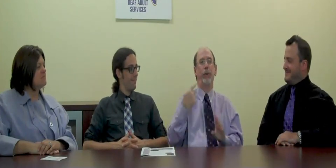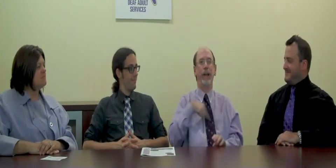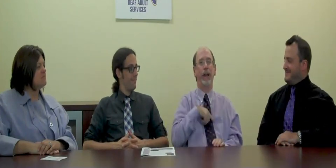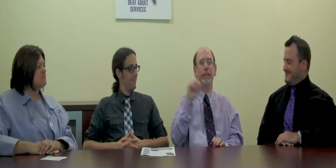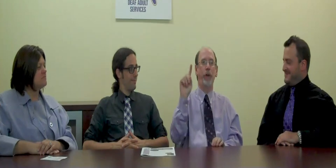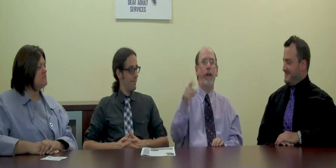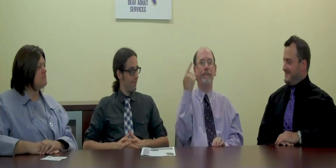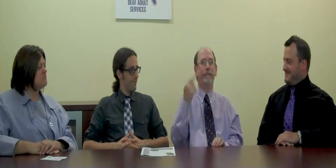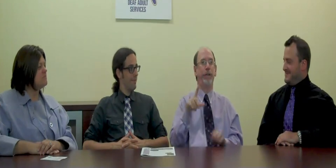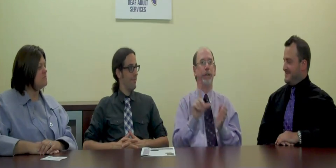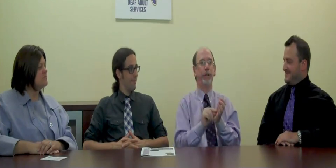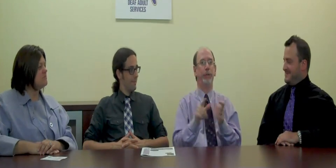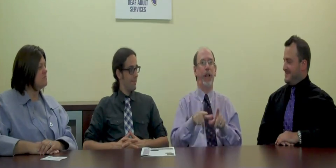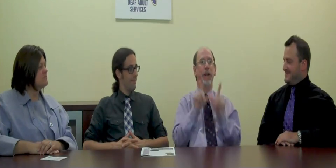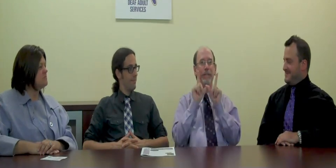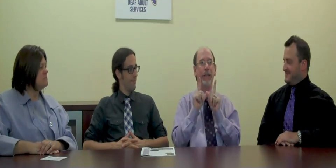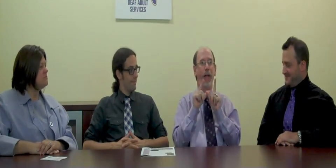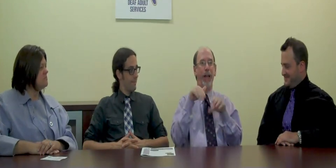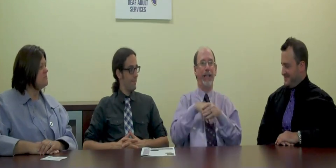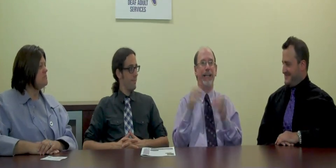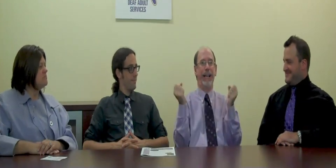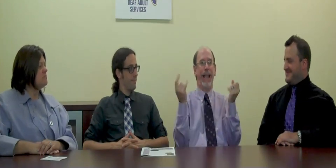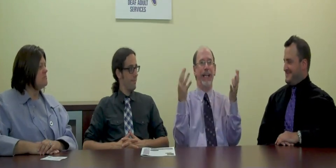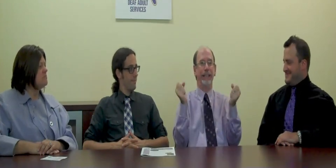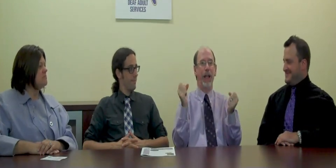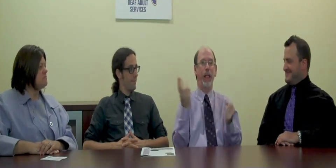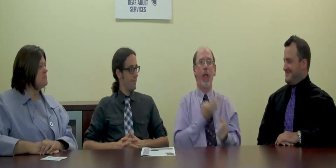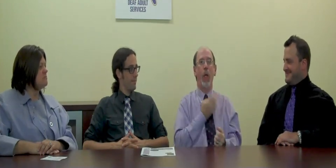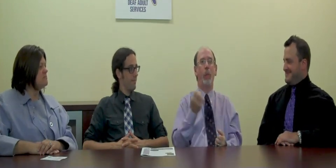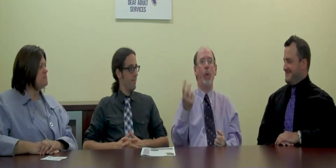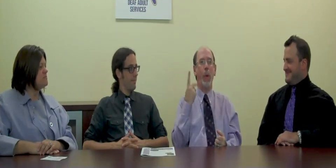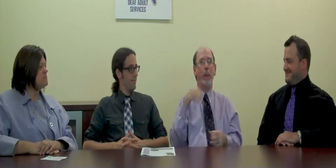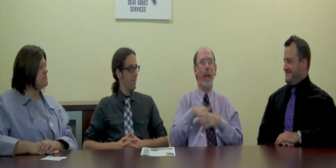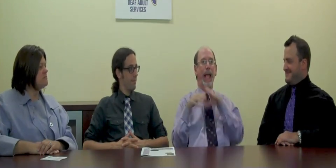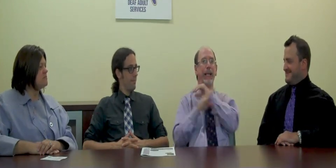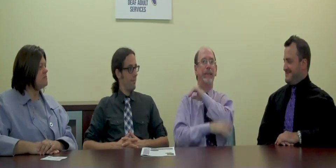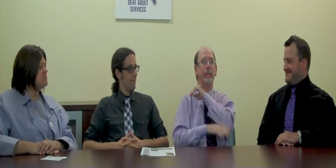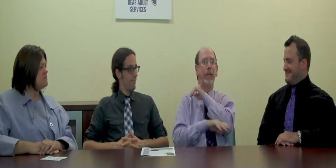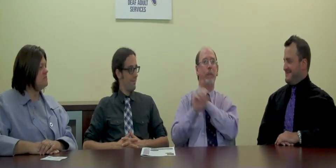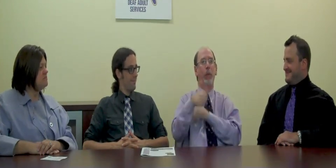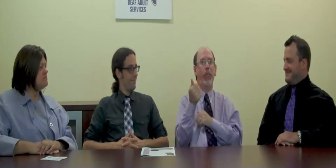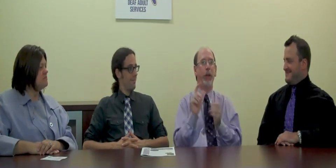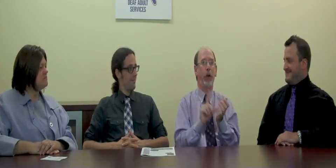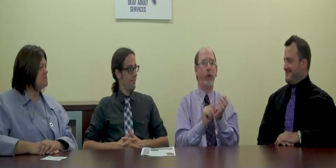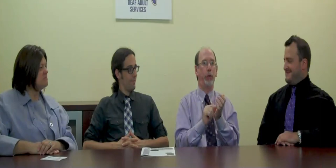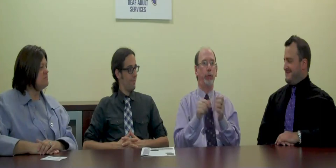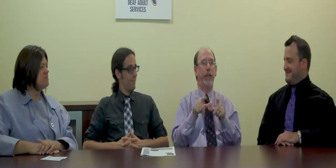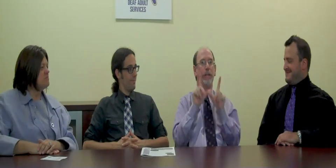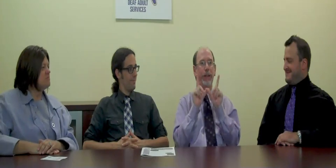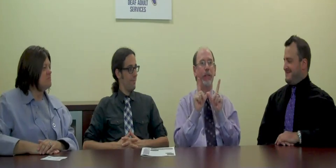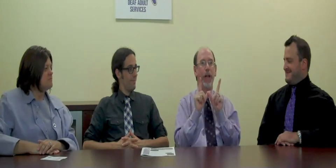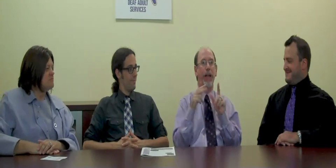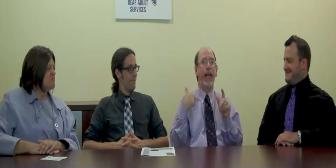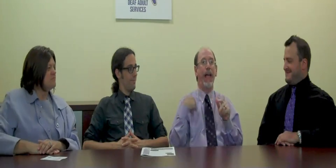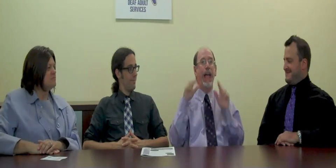Thank you for joining us for our very first Newsletter V-Lock. We will be back in September with another Newsletter V-Lock.